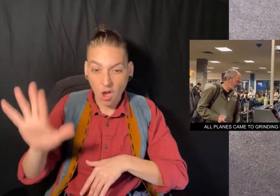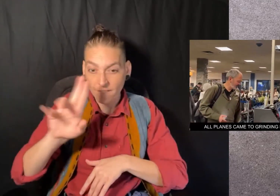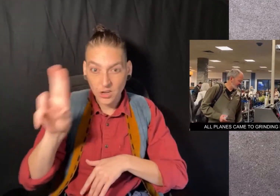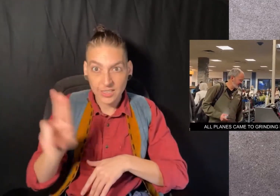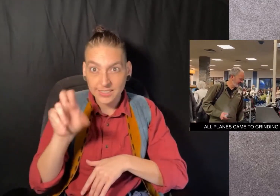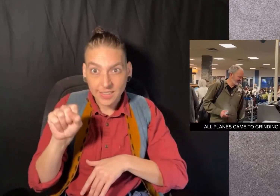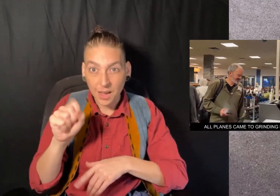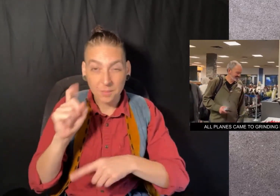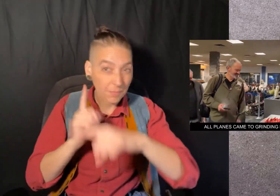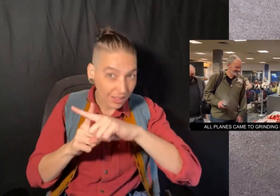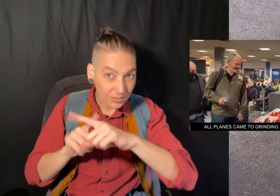overseas.